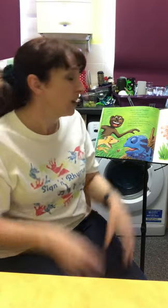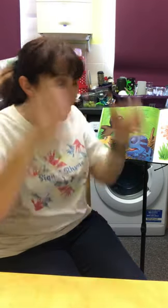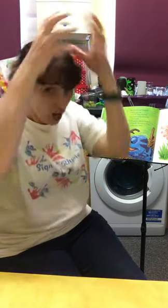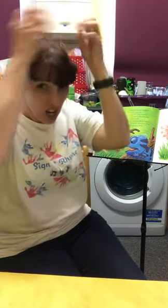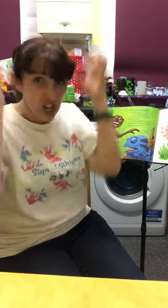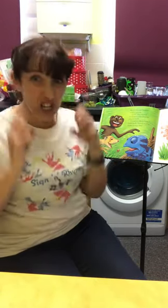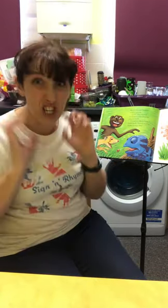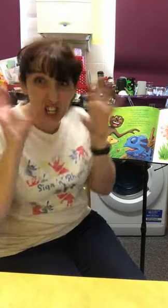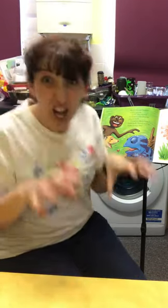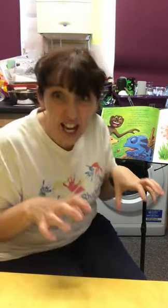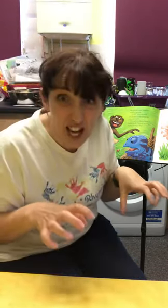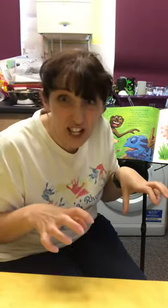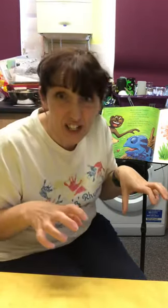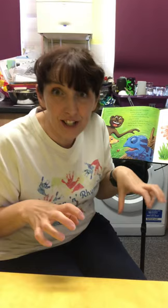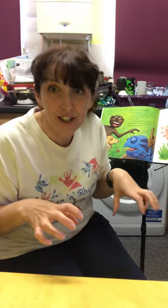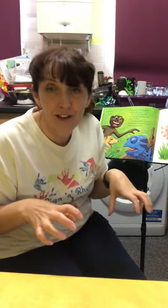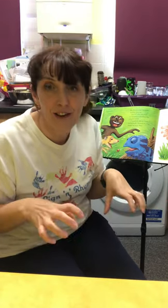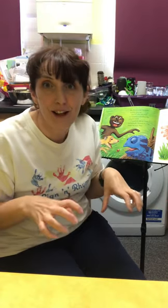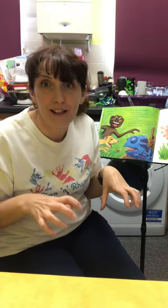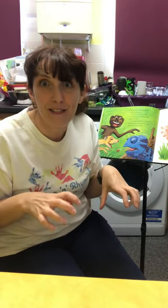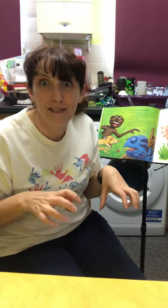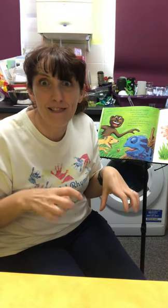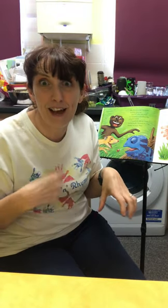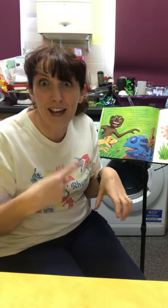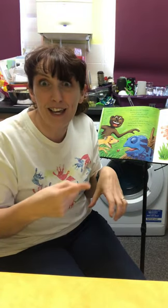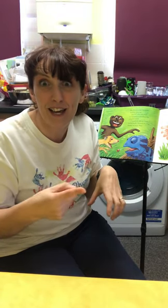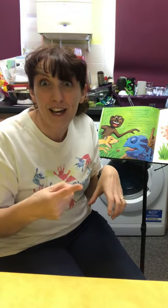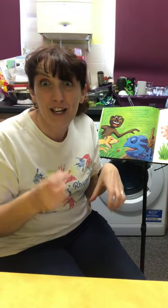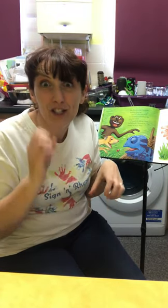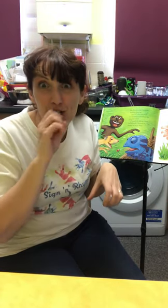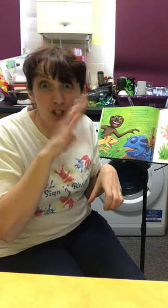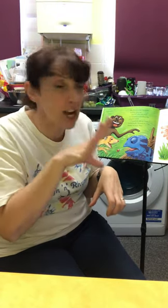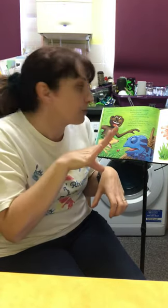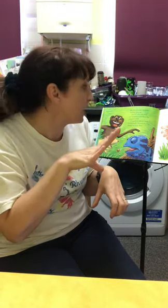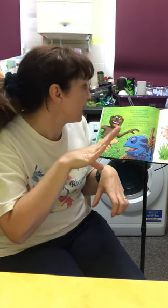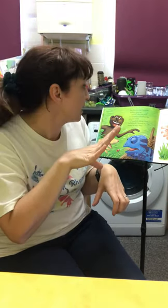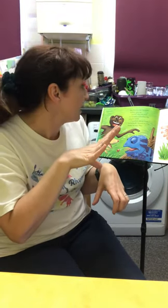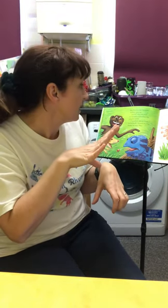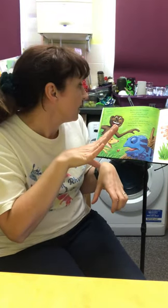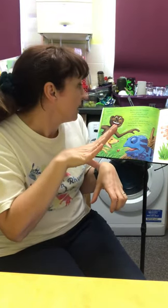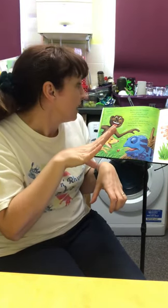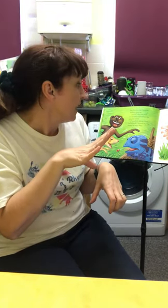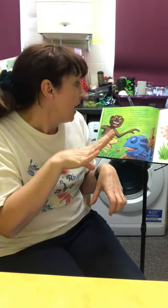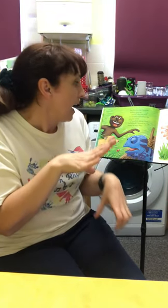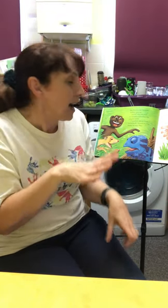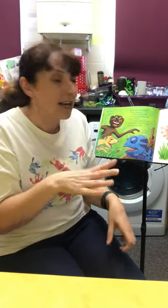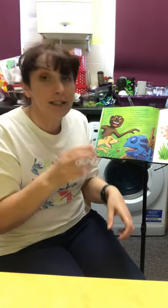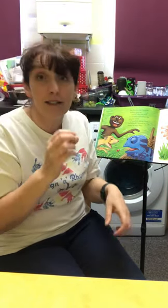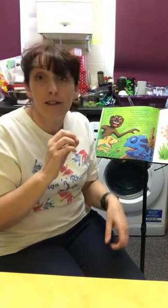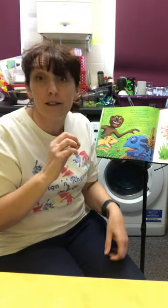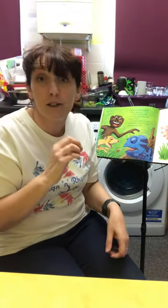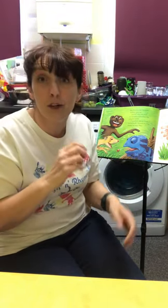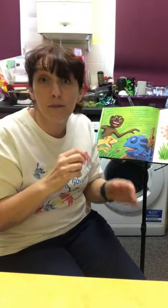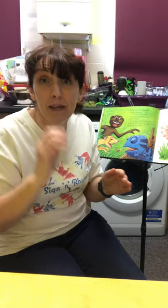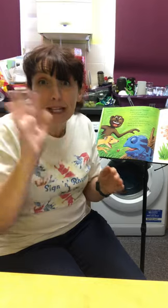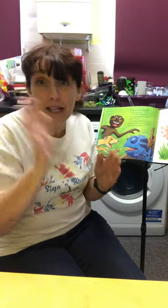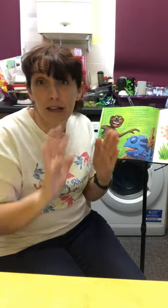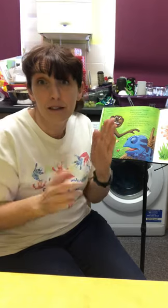Lion! They shouted as chameleon